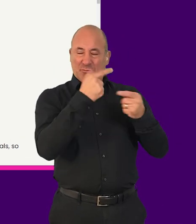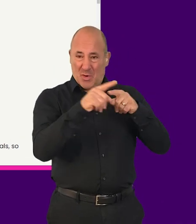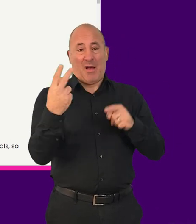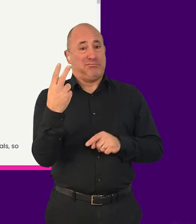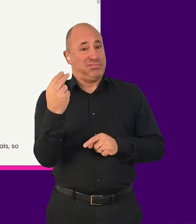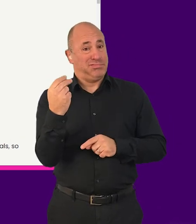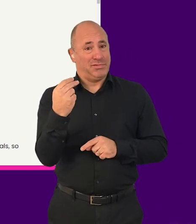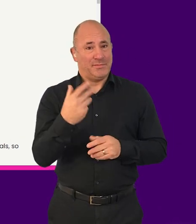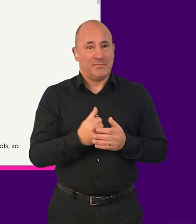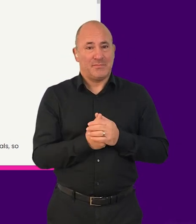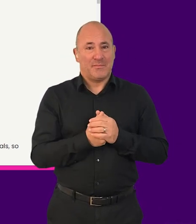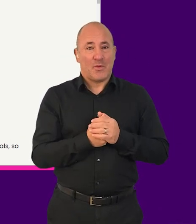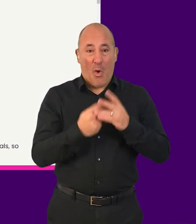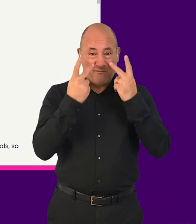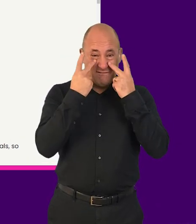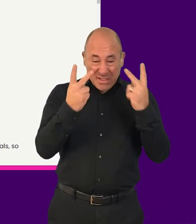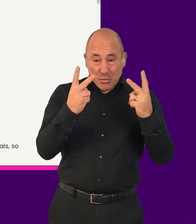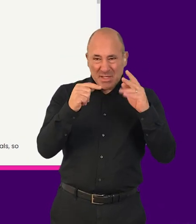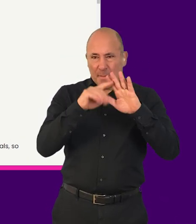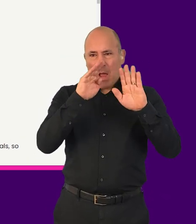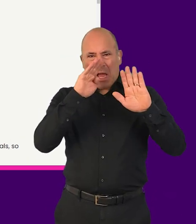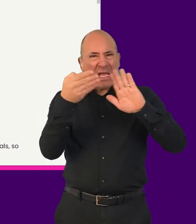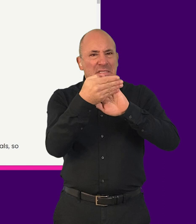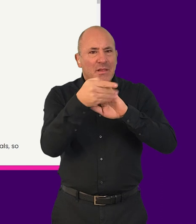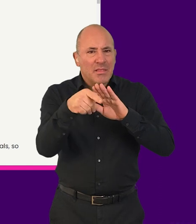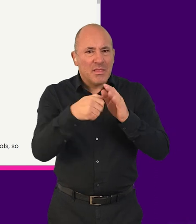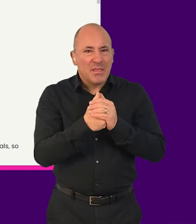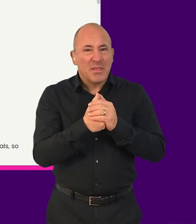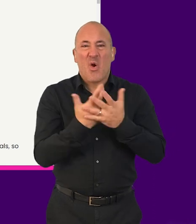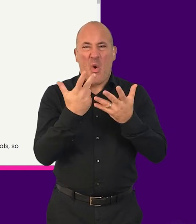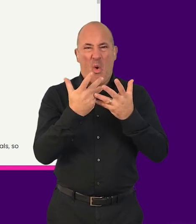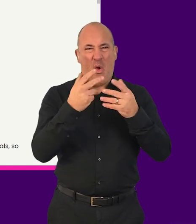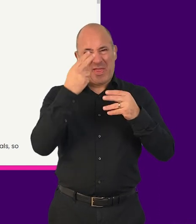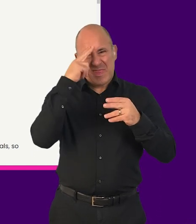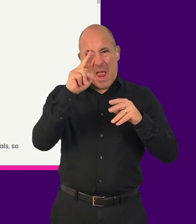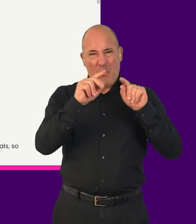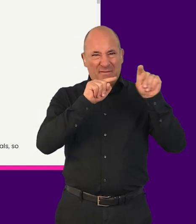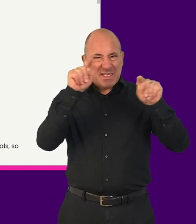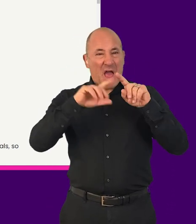images, visually hidden text, and the names of landmark regions when